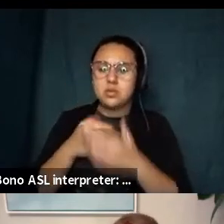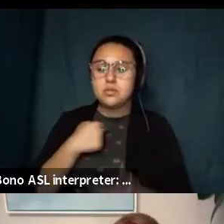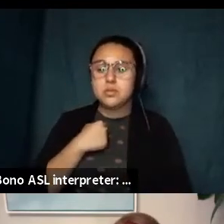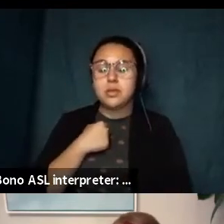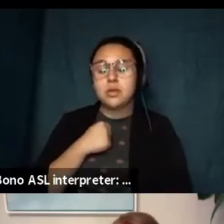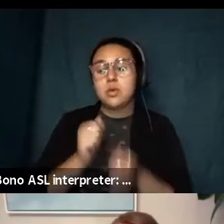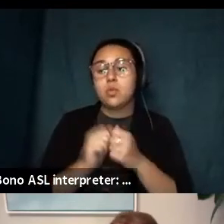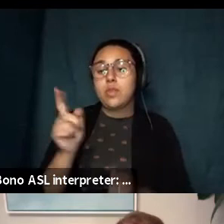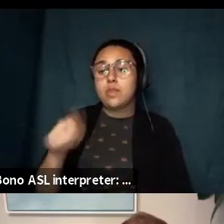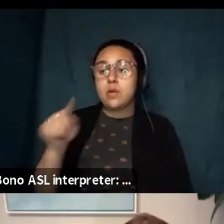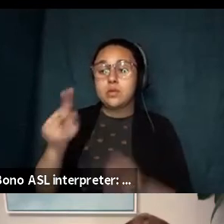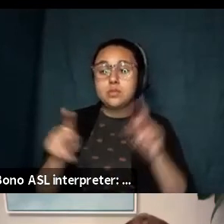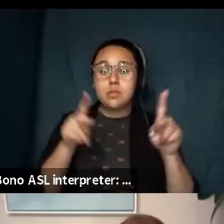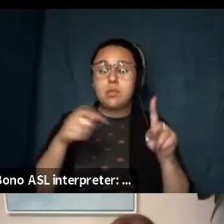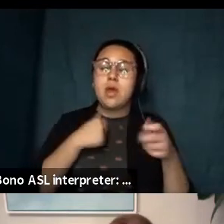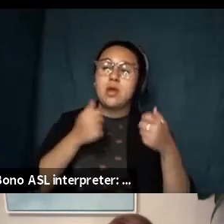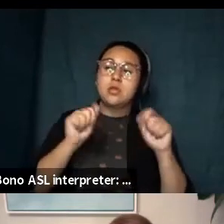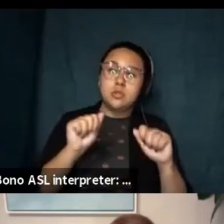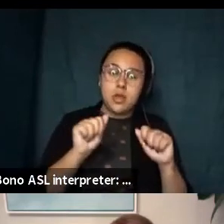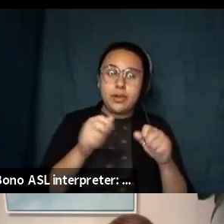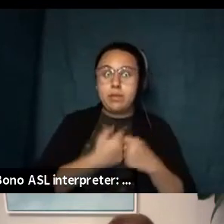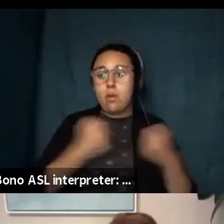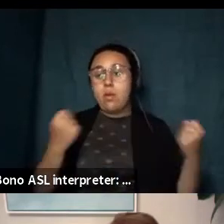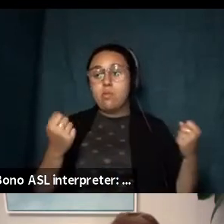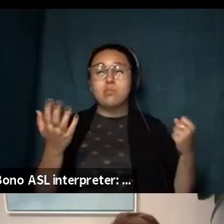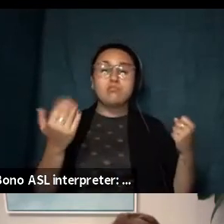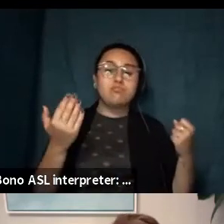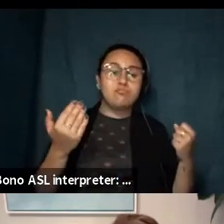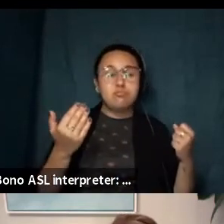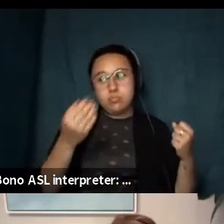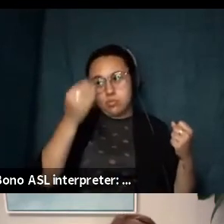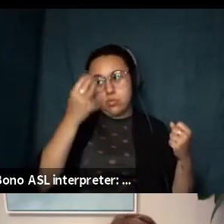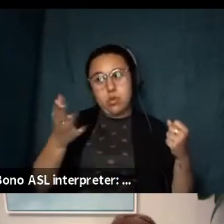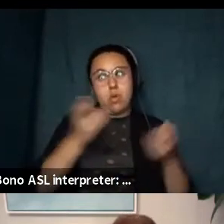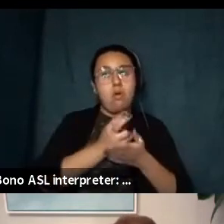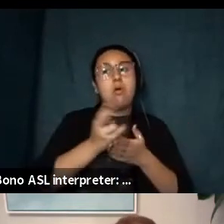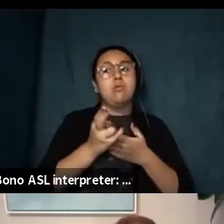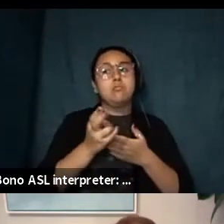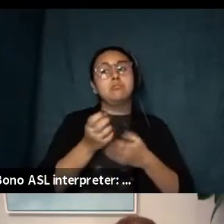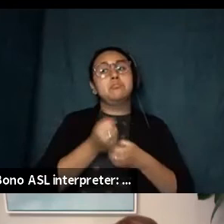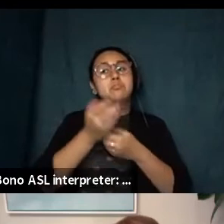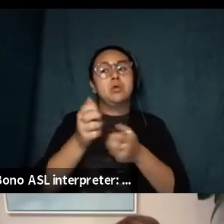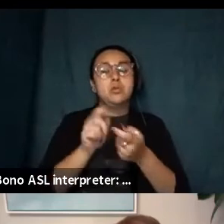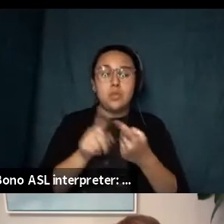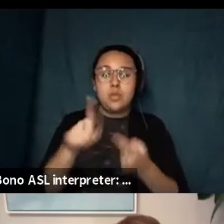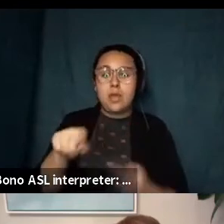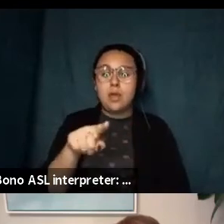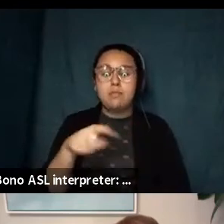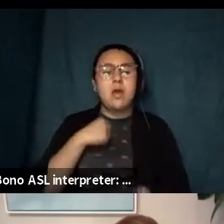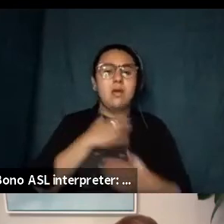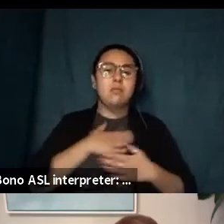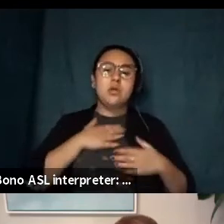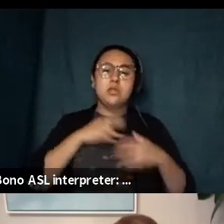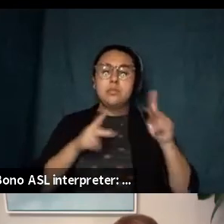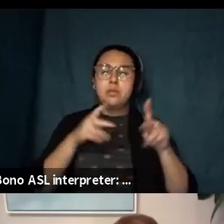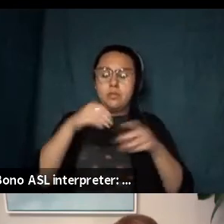those people i've always tried to be kind of open and honest with them and i'm grateful to the people in my family and